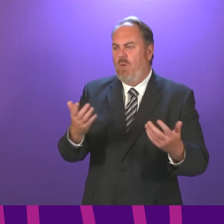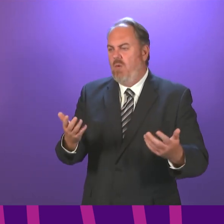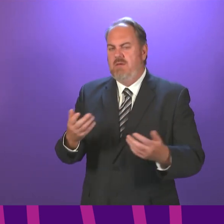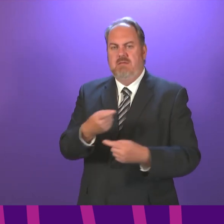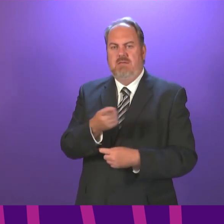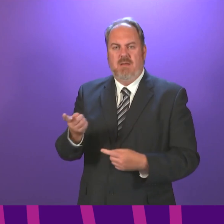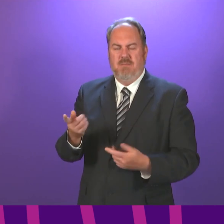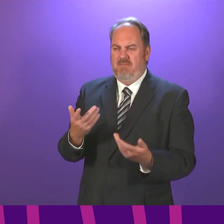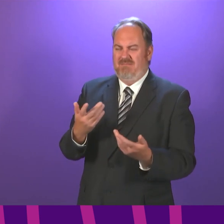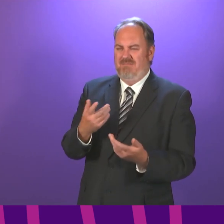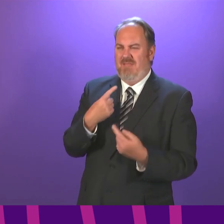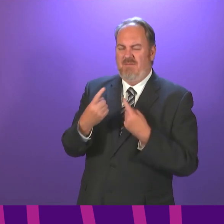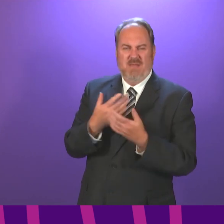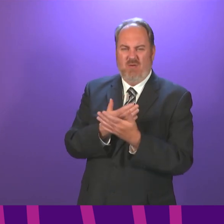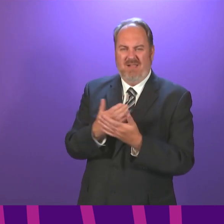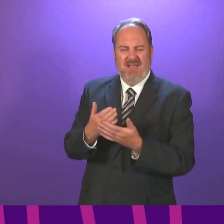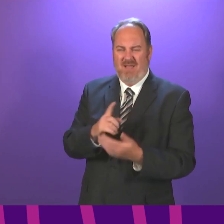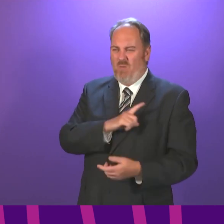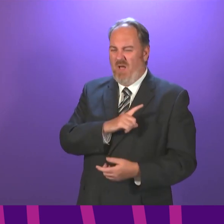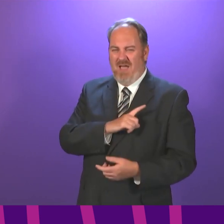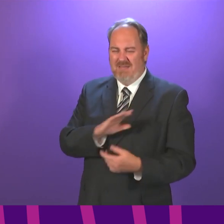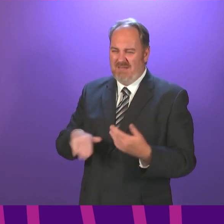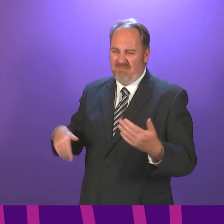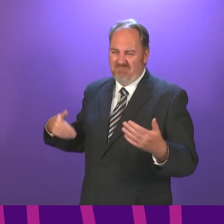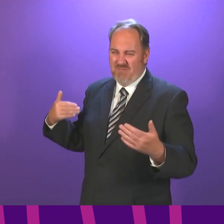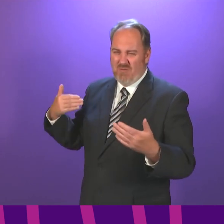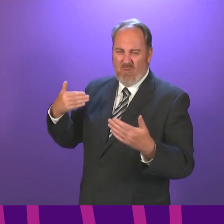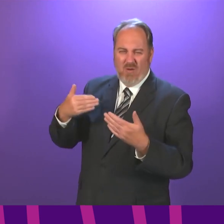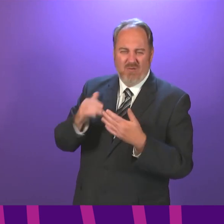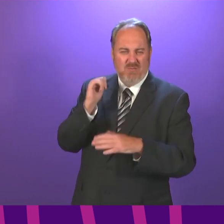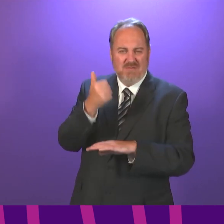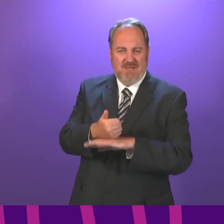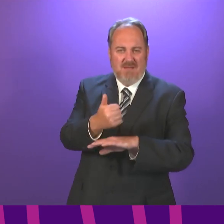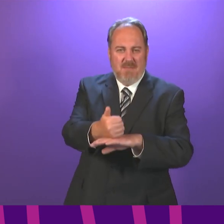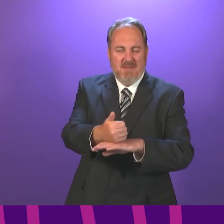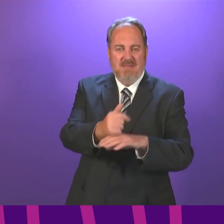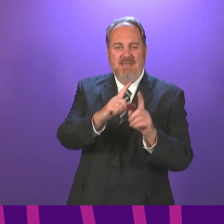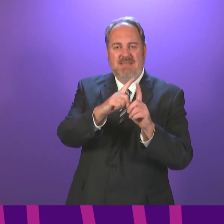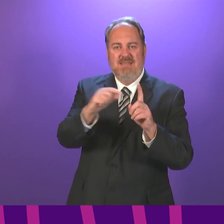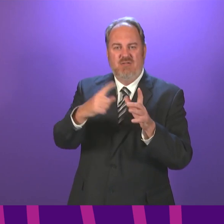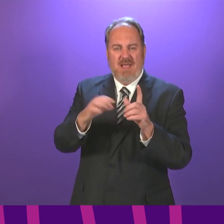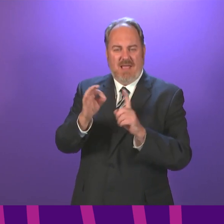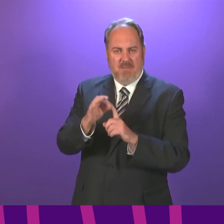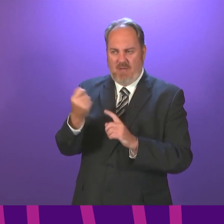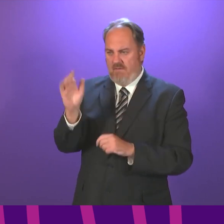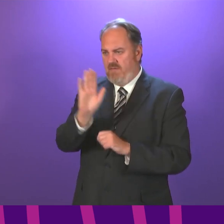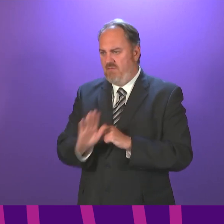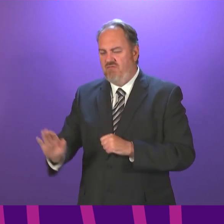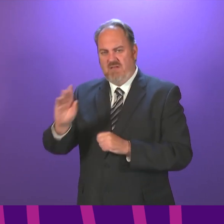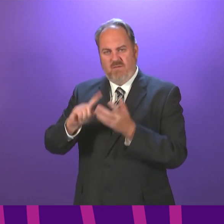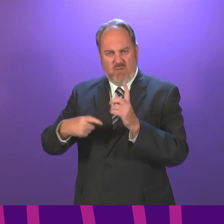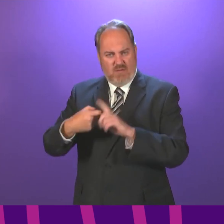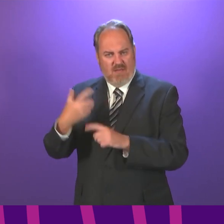Constituents have rightly been asking why it has taken us so long in Scotland to have a digital app, given that this exists elsewhere in the UK and